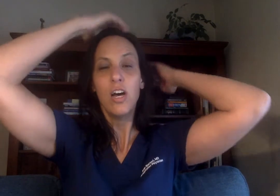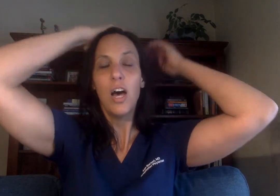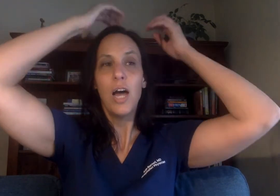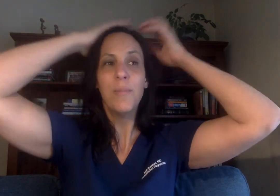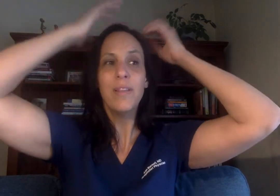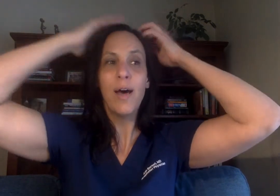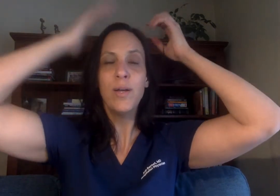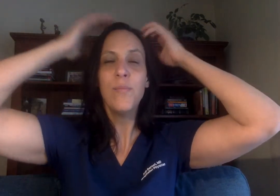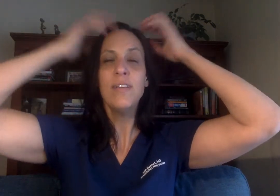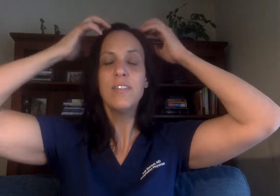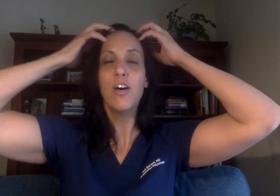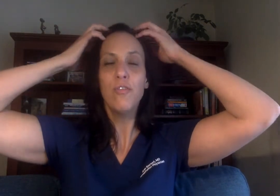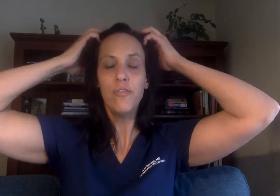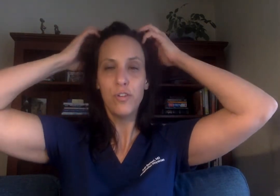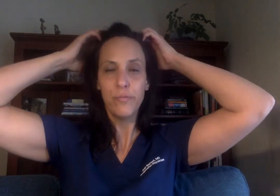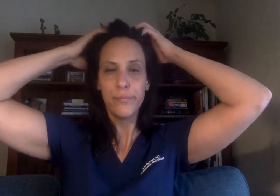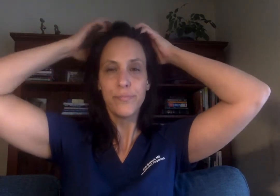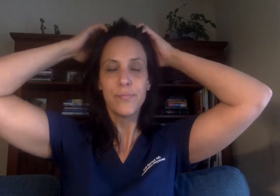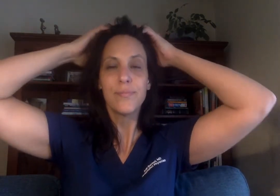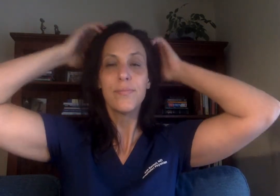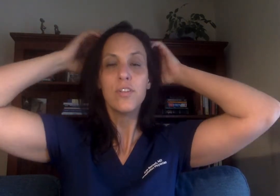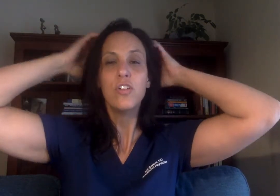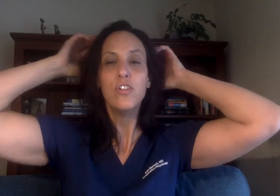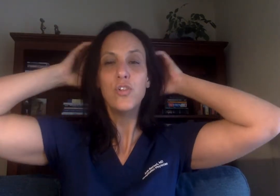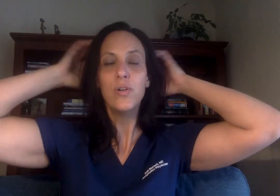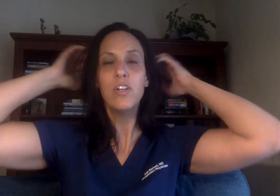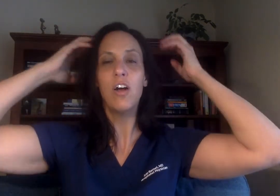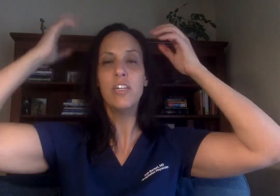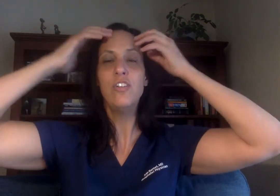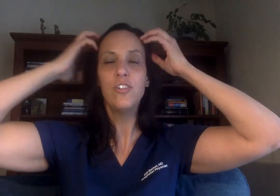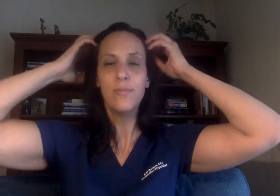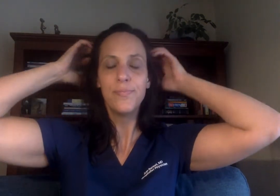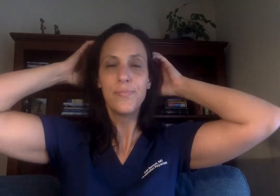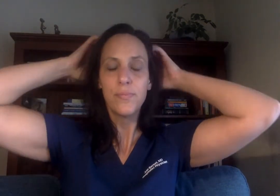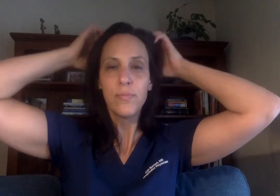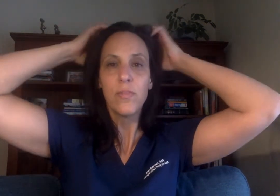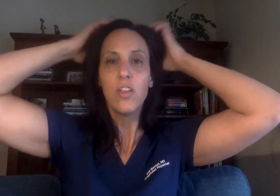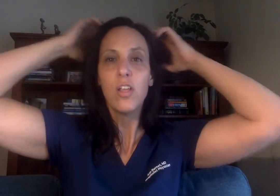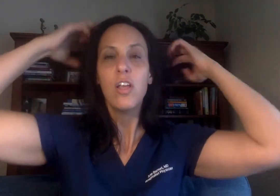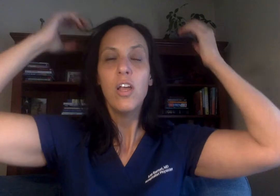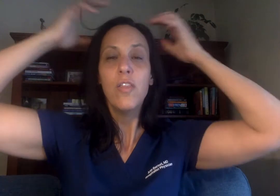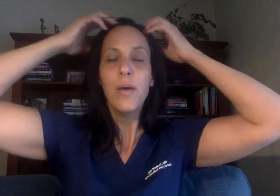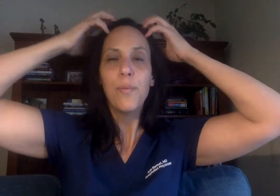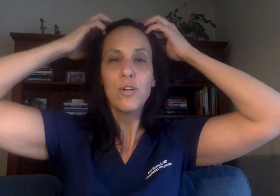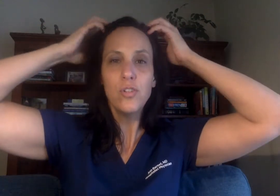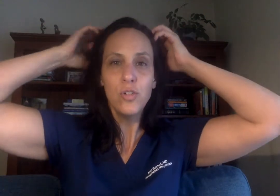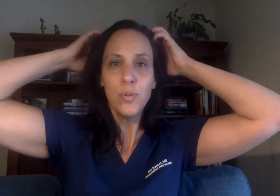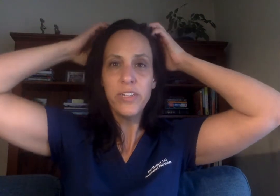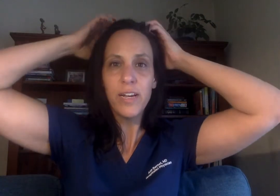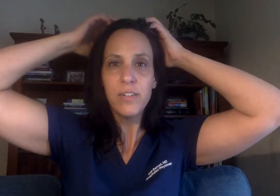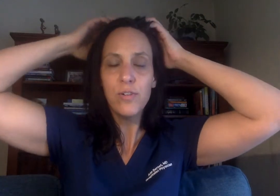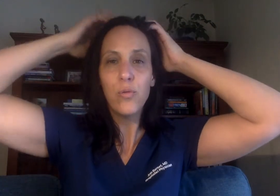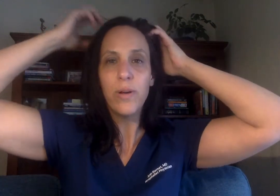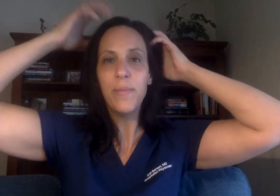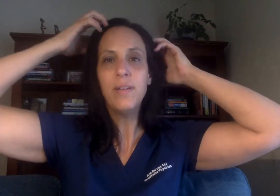I'm allowing myself to acknowledge that personal protective equipment